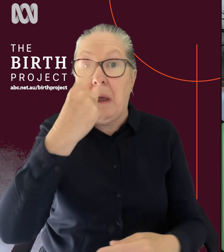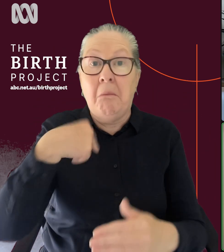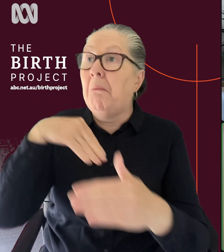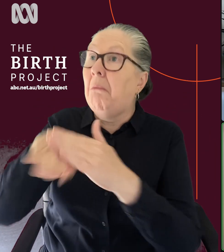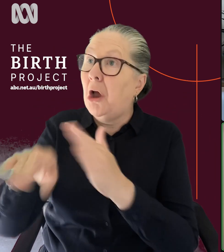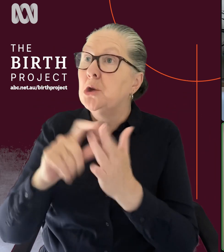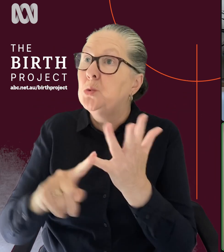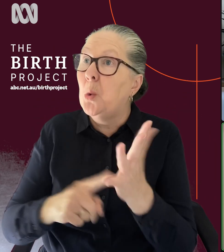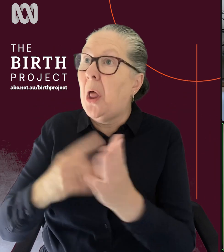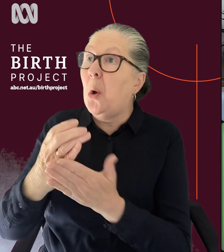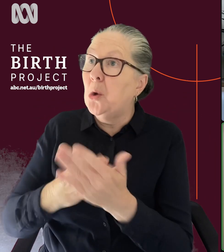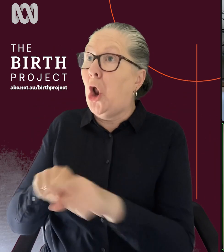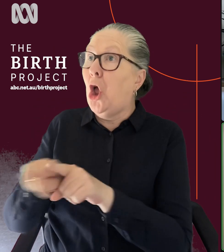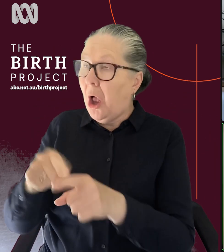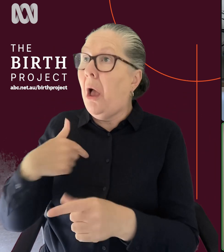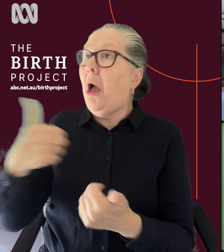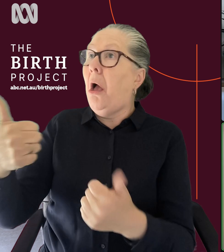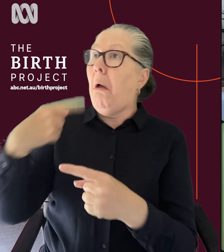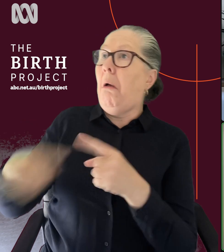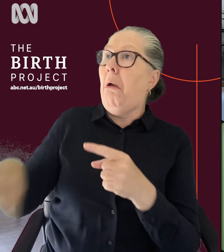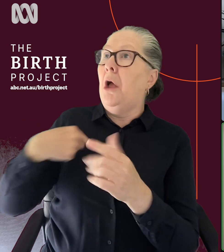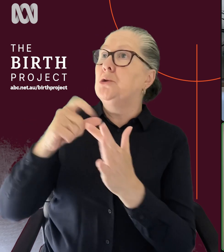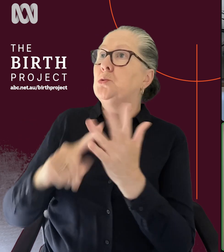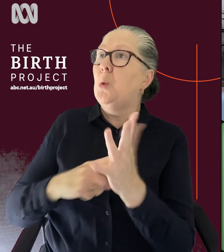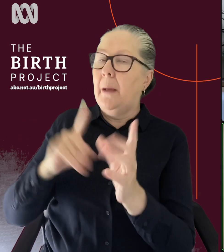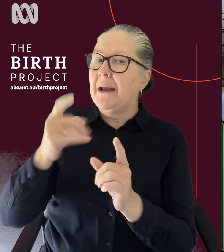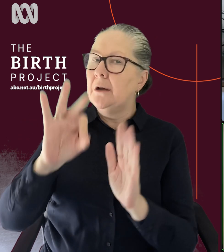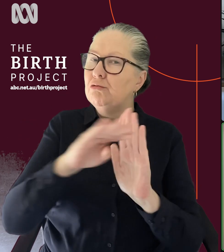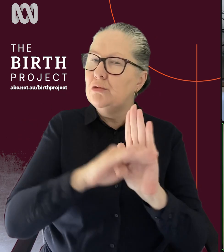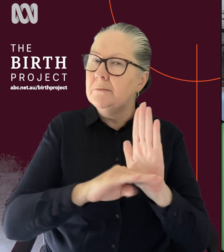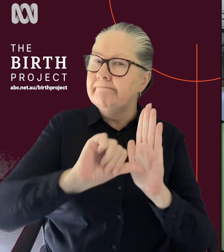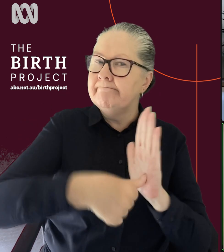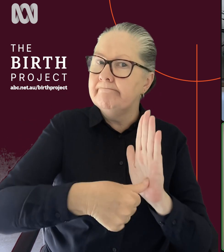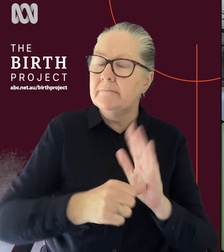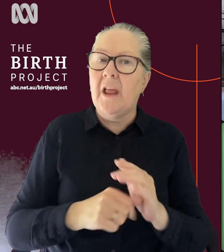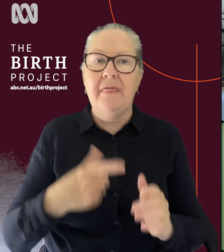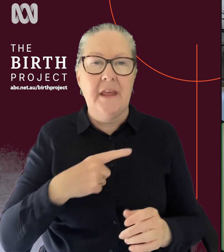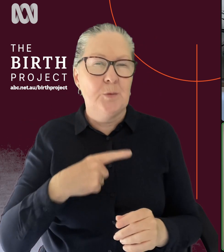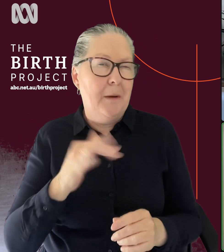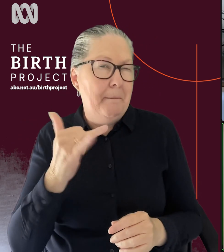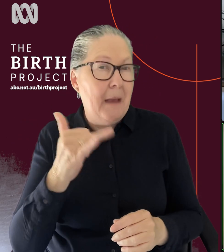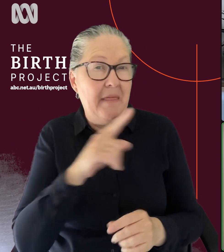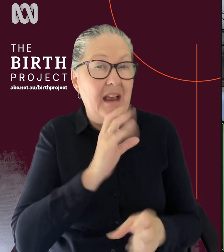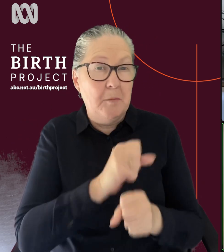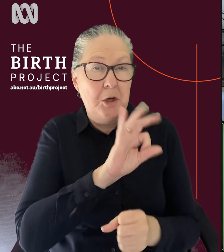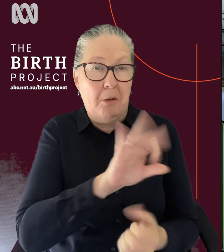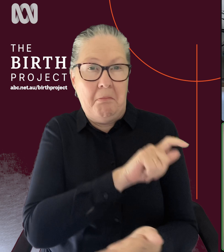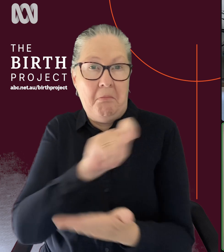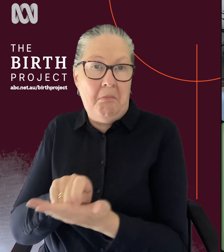certify you as a doula. So I think that is the big reason why they're perhaps not subsidized by the government. But I think a great